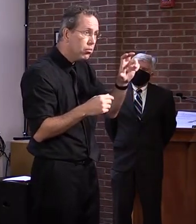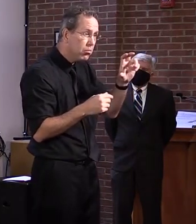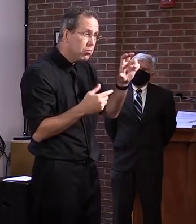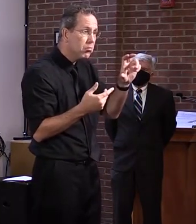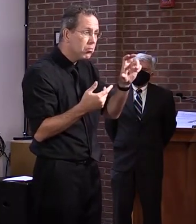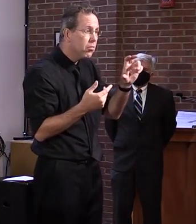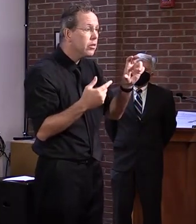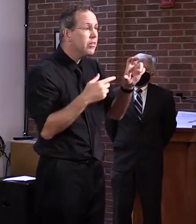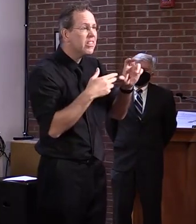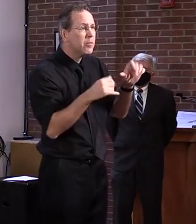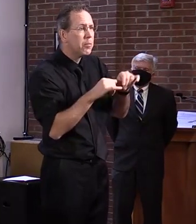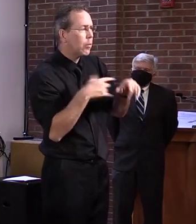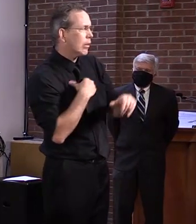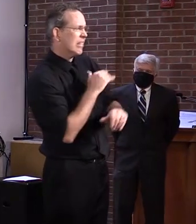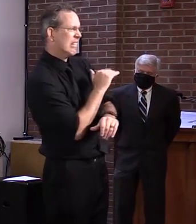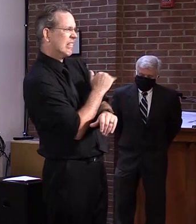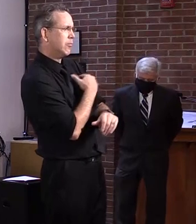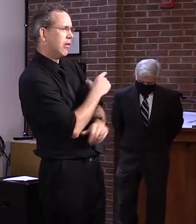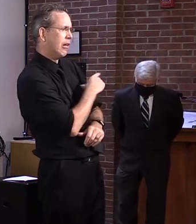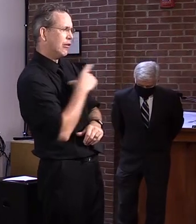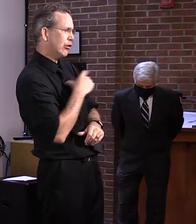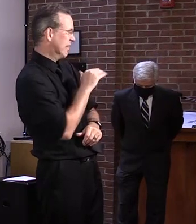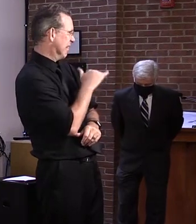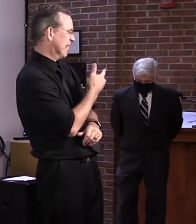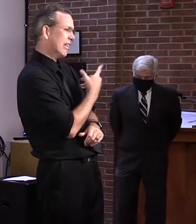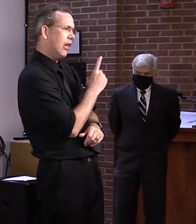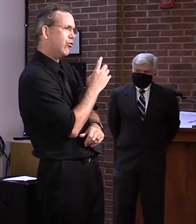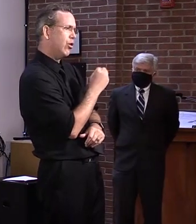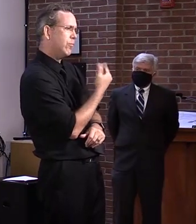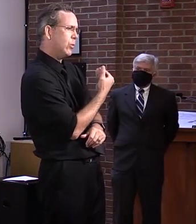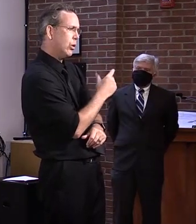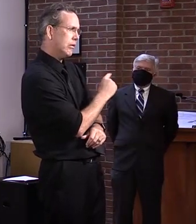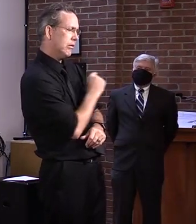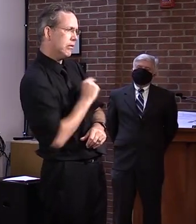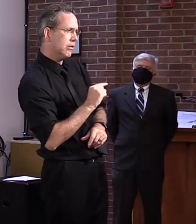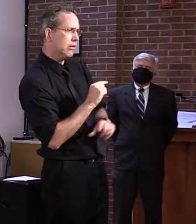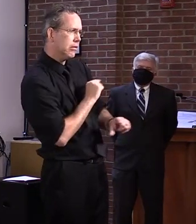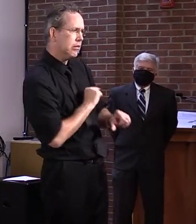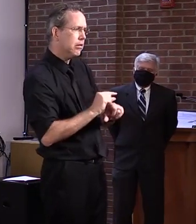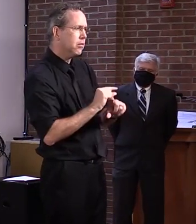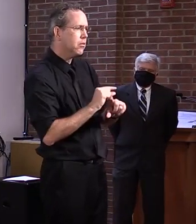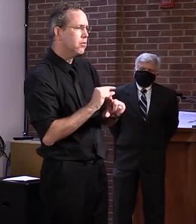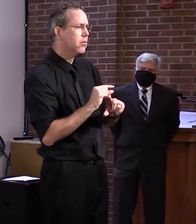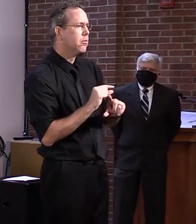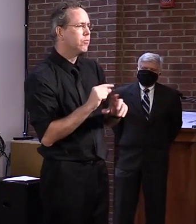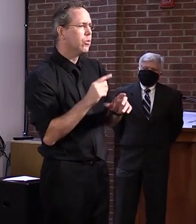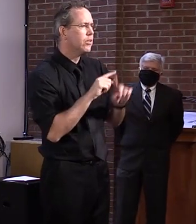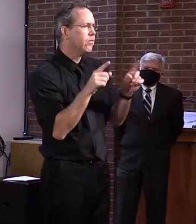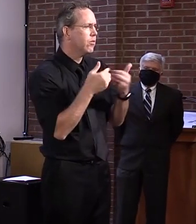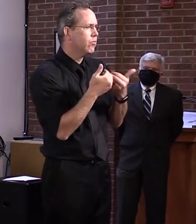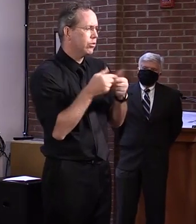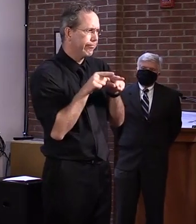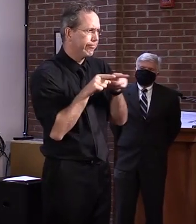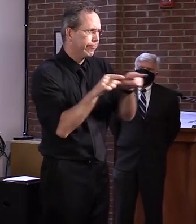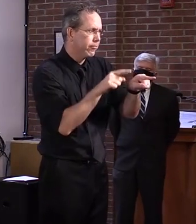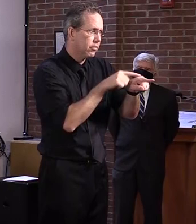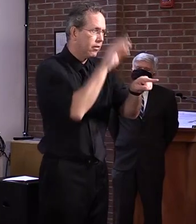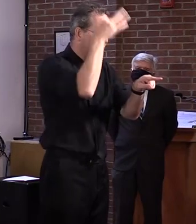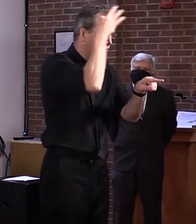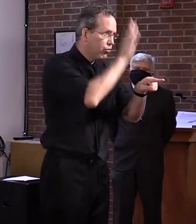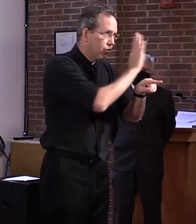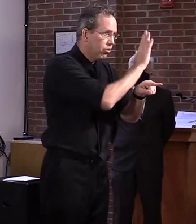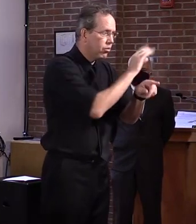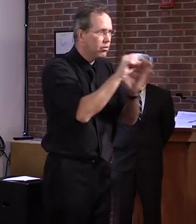the extra, uh, additional $100. And then we'll, we'll deal with that separately. Okay. Great. Thanks for the clarification.